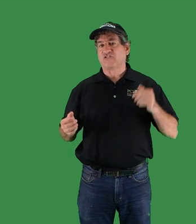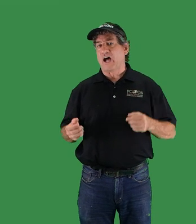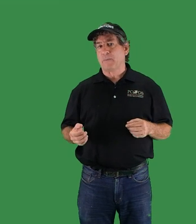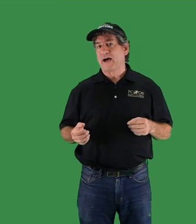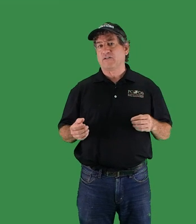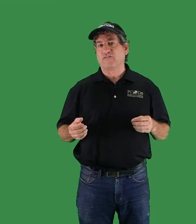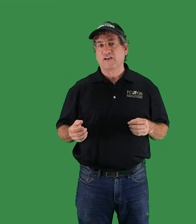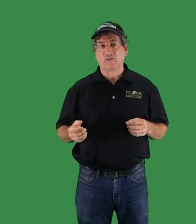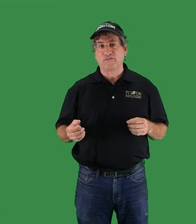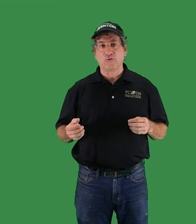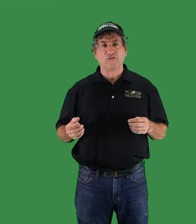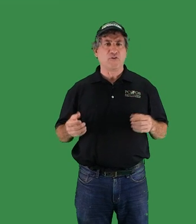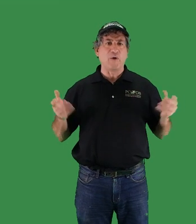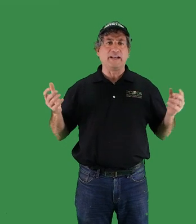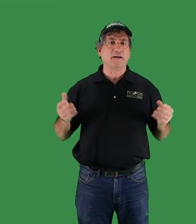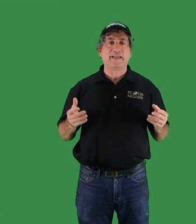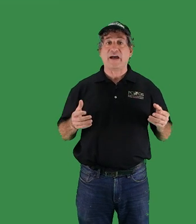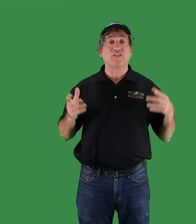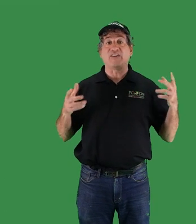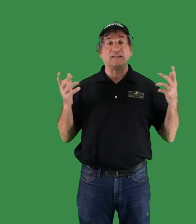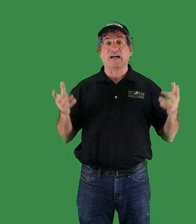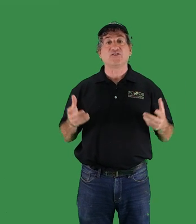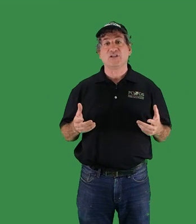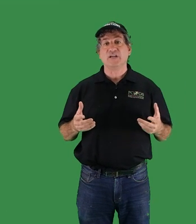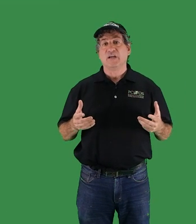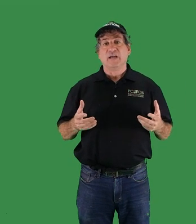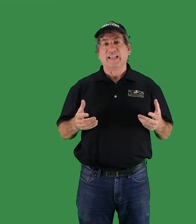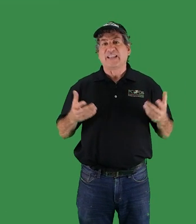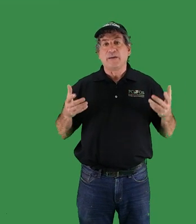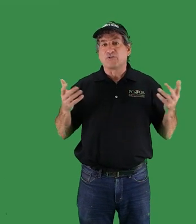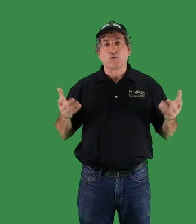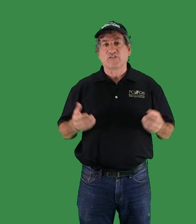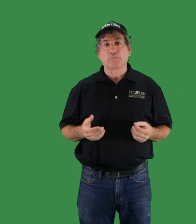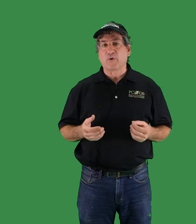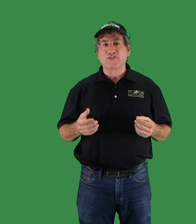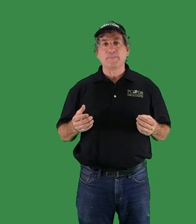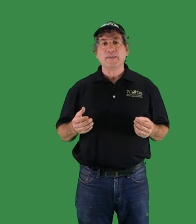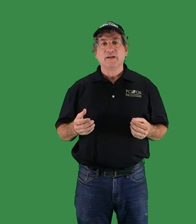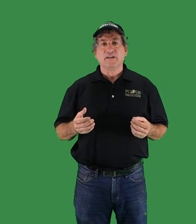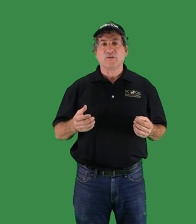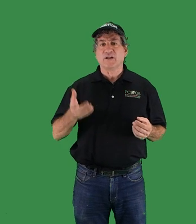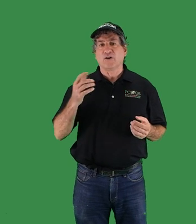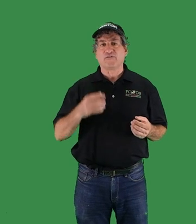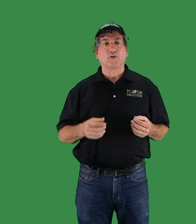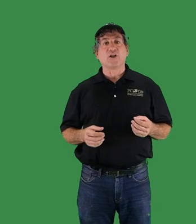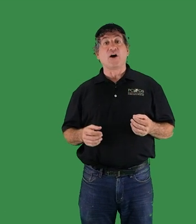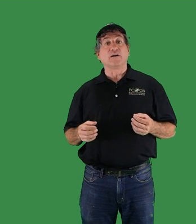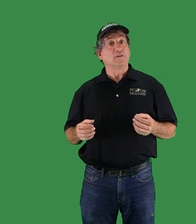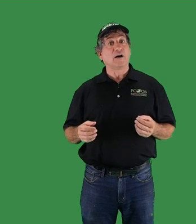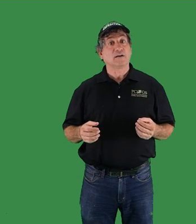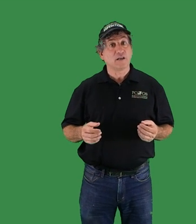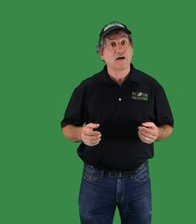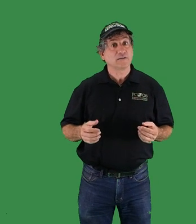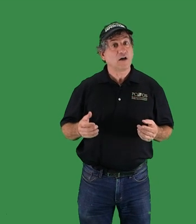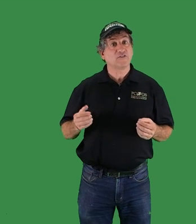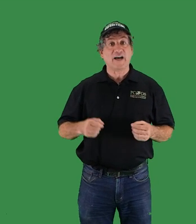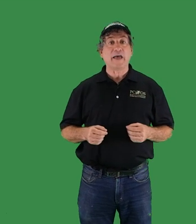stockpiled fossil fuels and uranium and have the technology and labor to exploit them you can go for a long, long, long, long time.